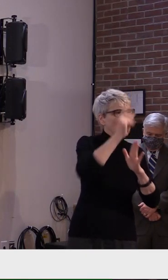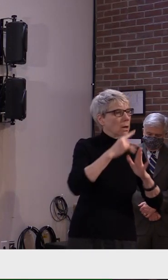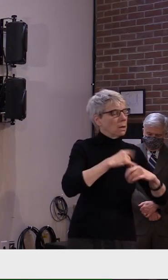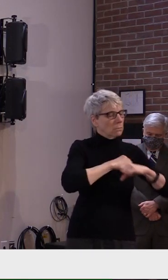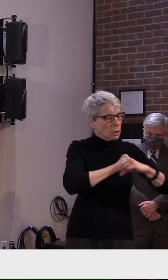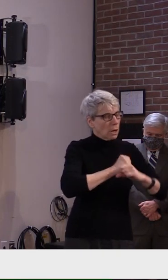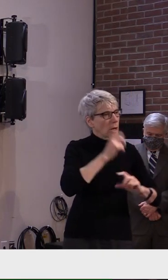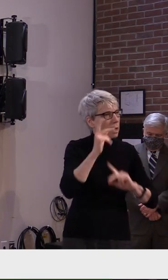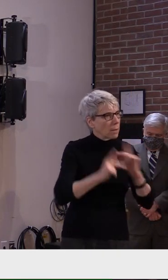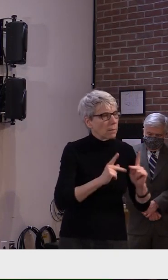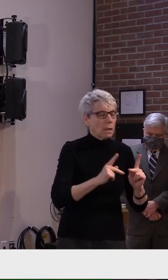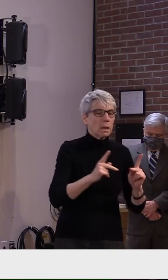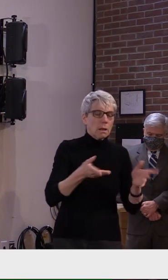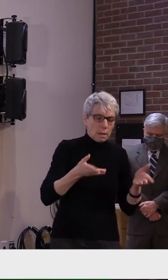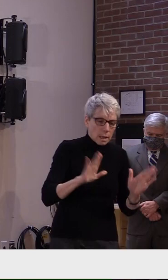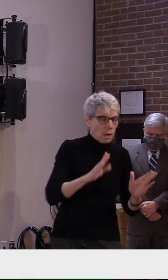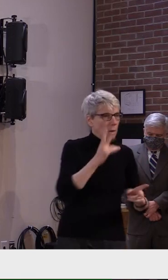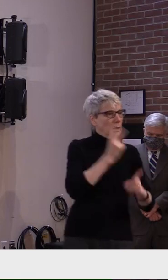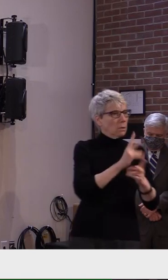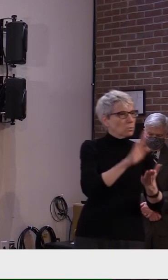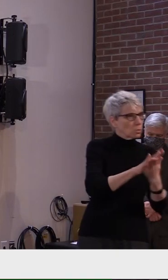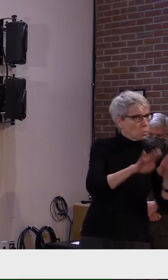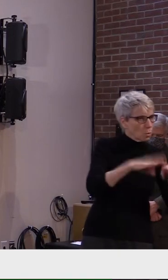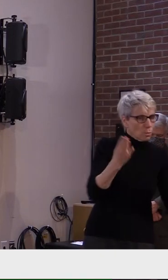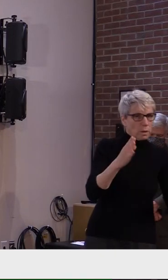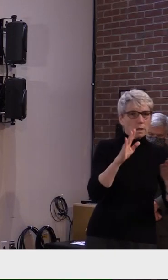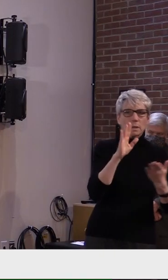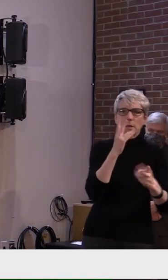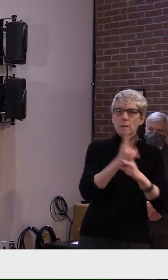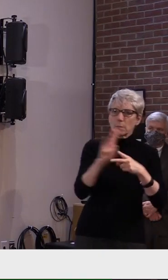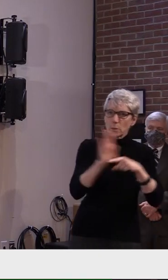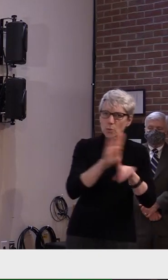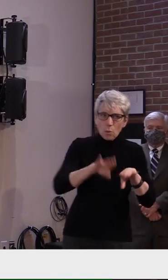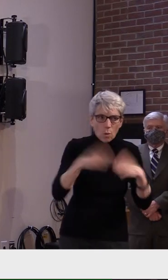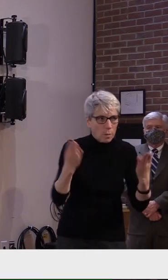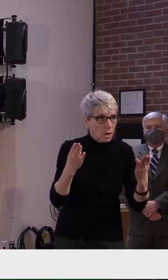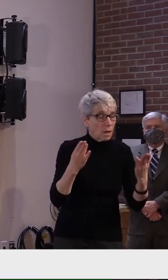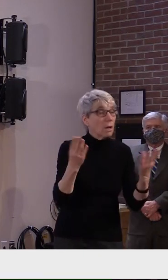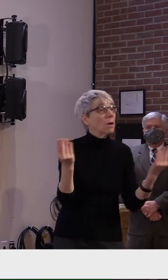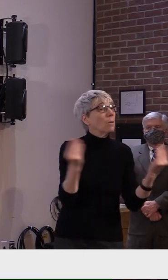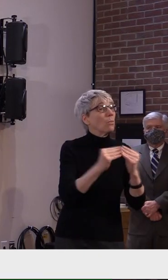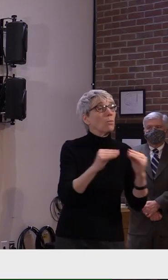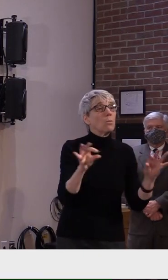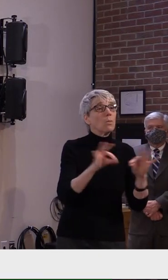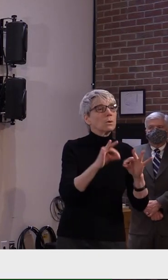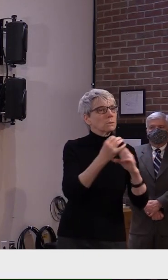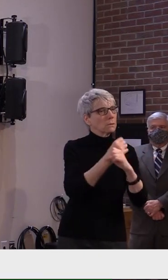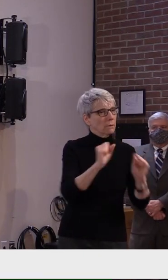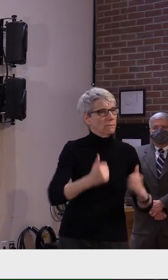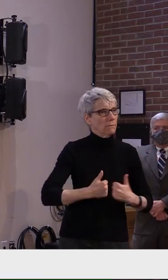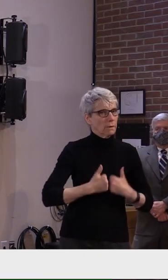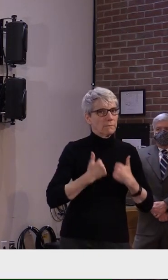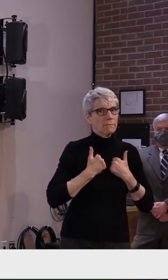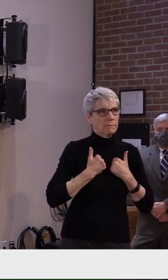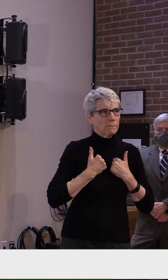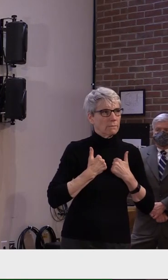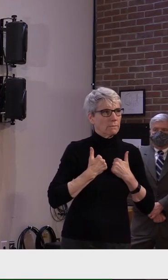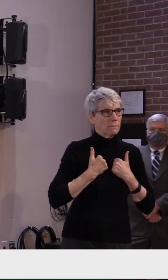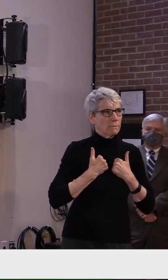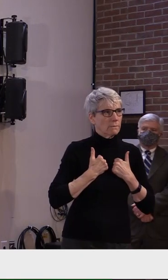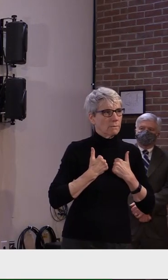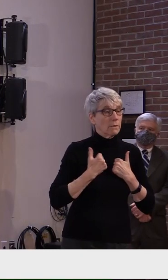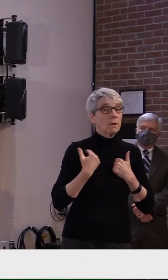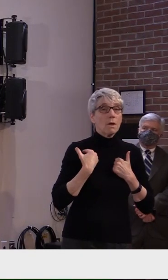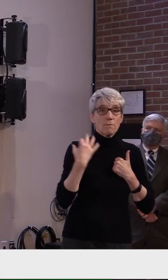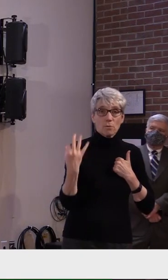system, and, importantly, save lives. I shared a story on Friday of how